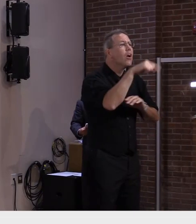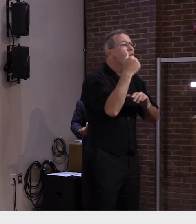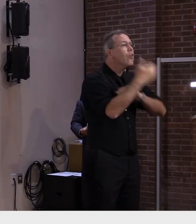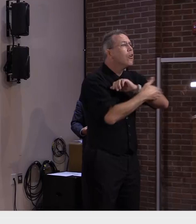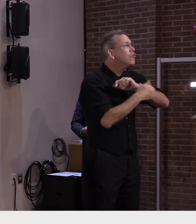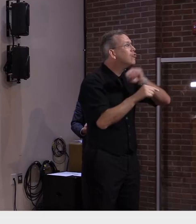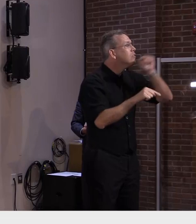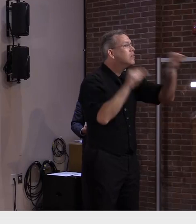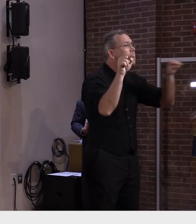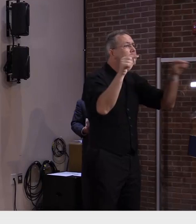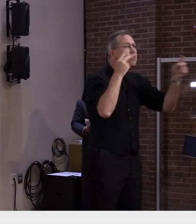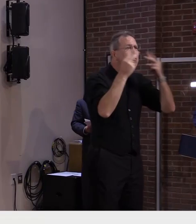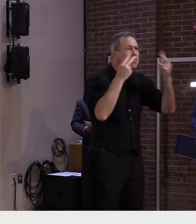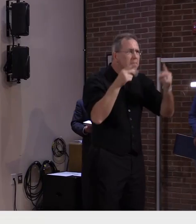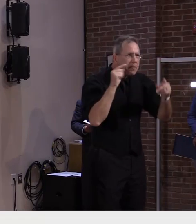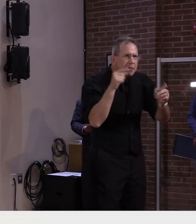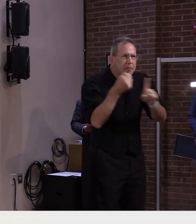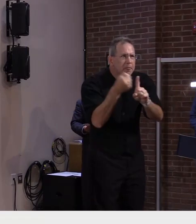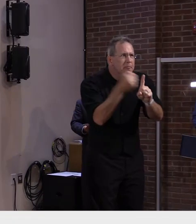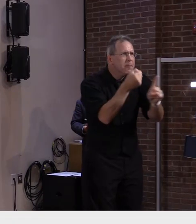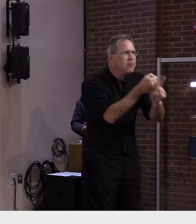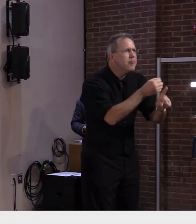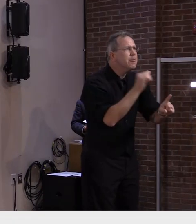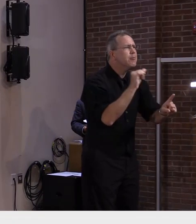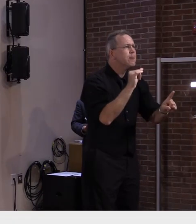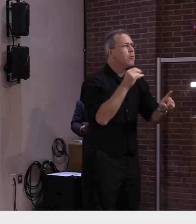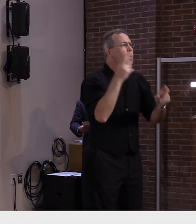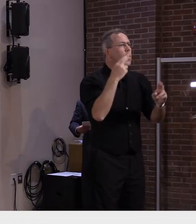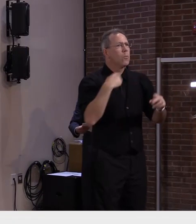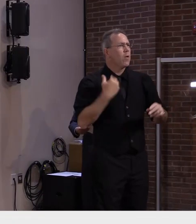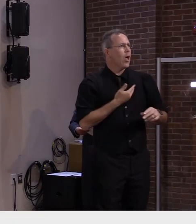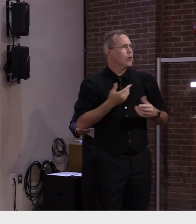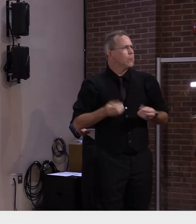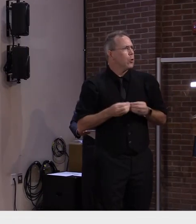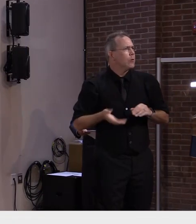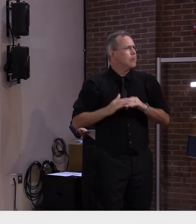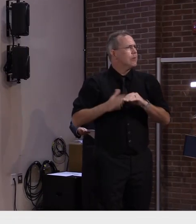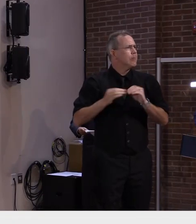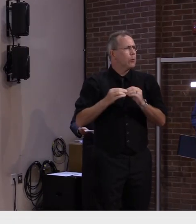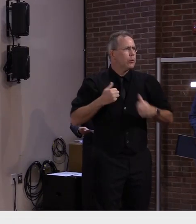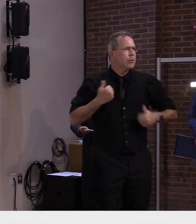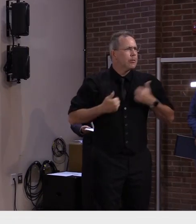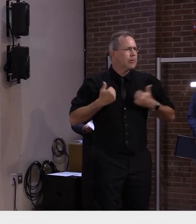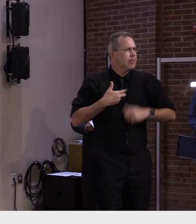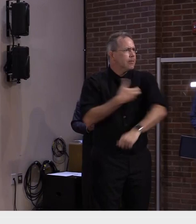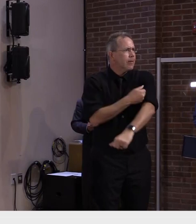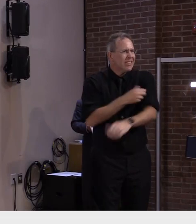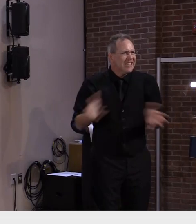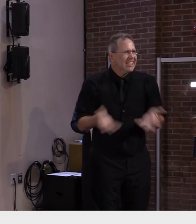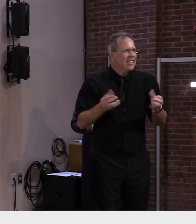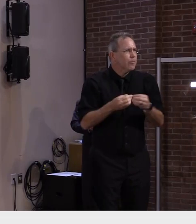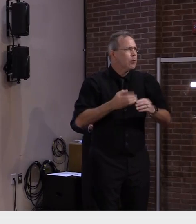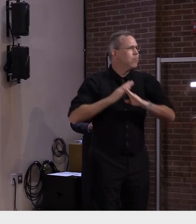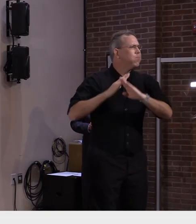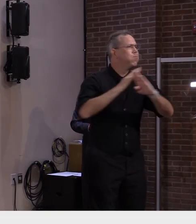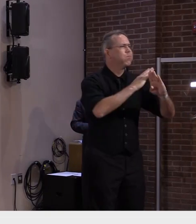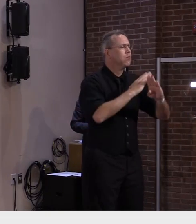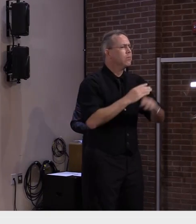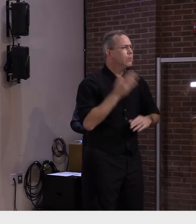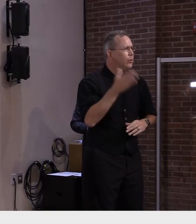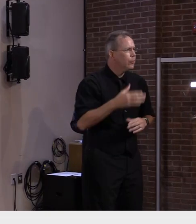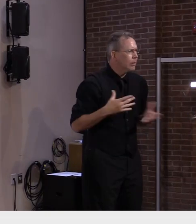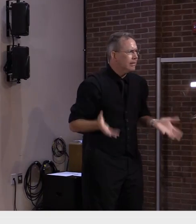we expect cases will continue to rise over the coming weeks this may happen even though